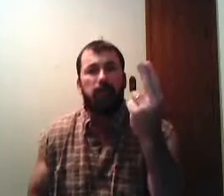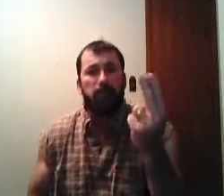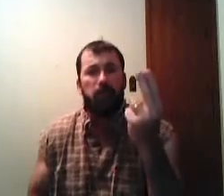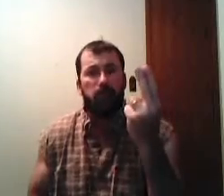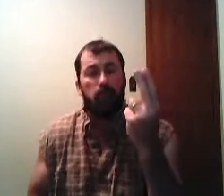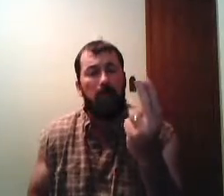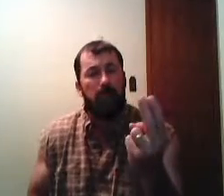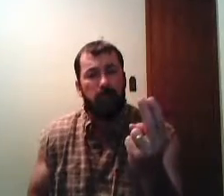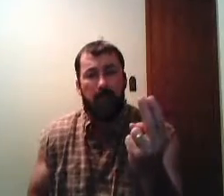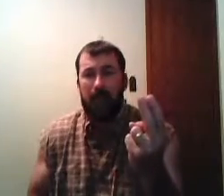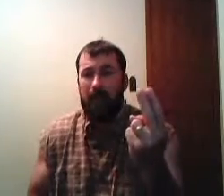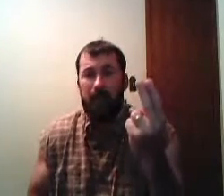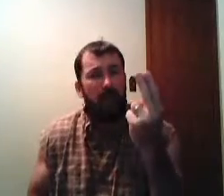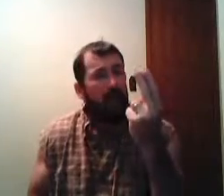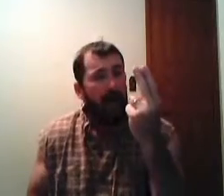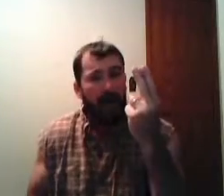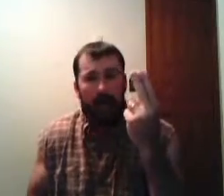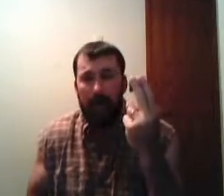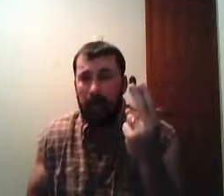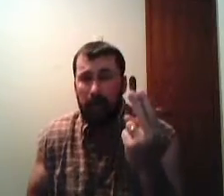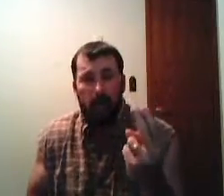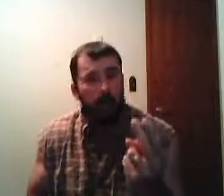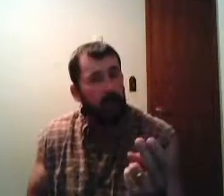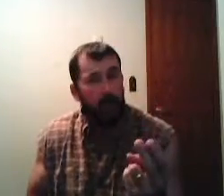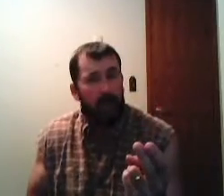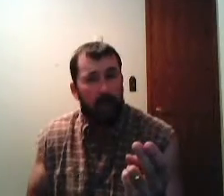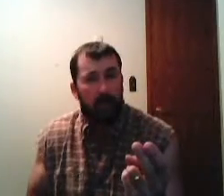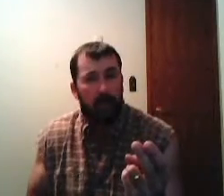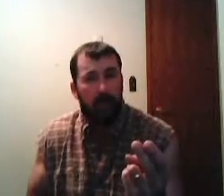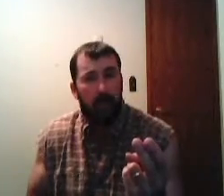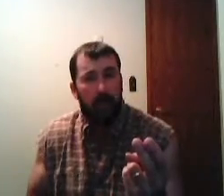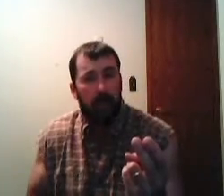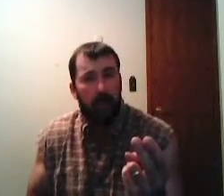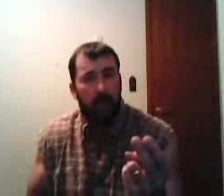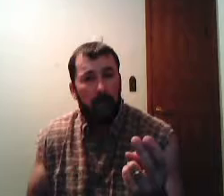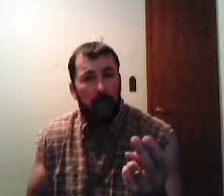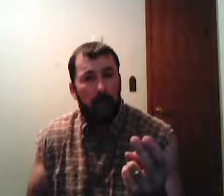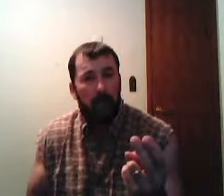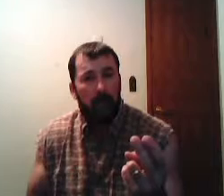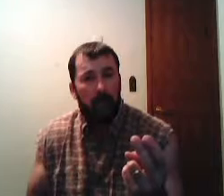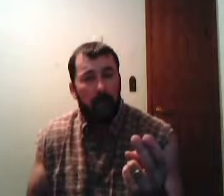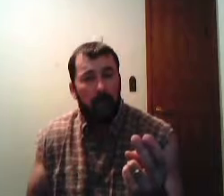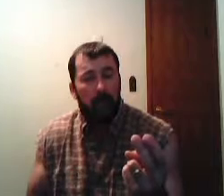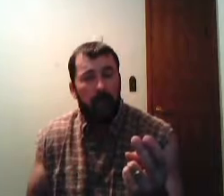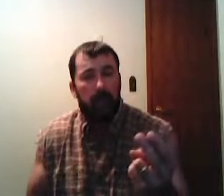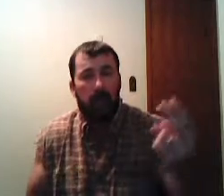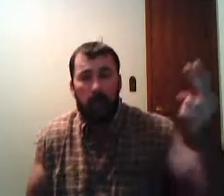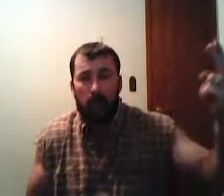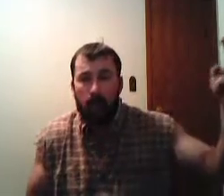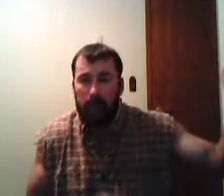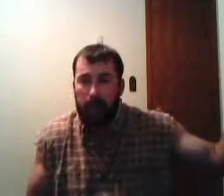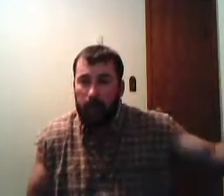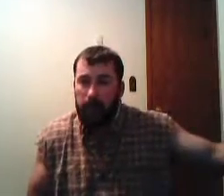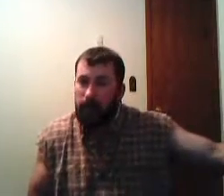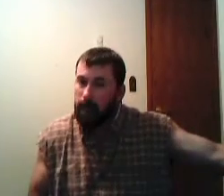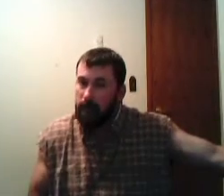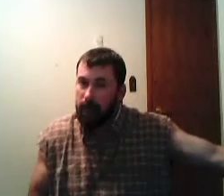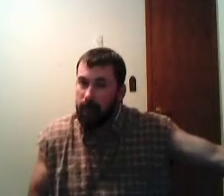can serve two masters I can't I can't have the government be my master and then God Almighty God be my master